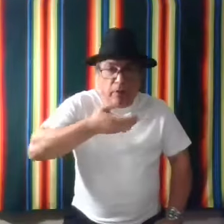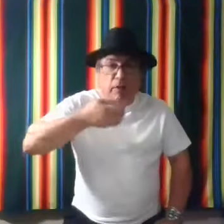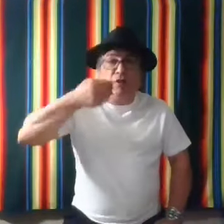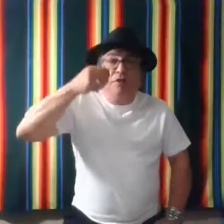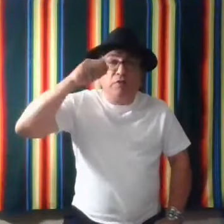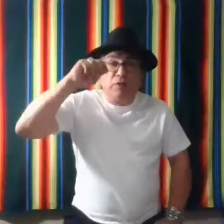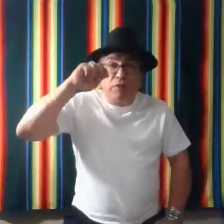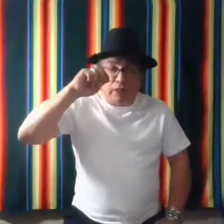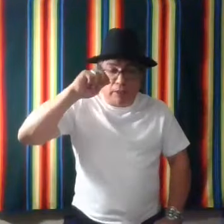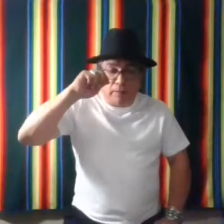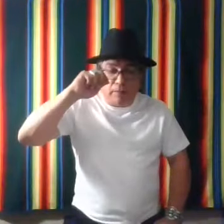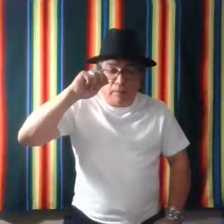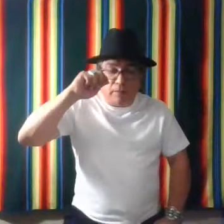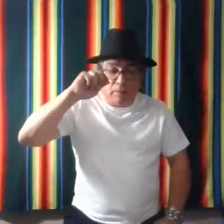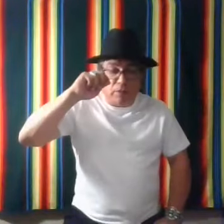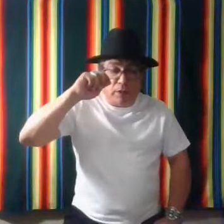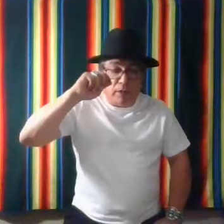This is for drink. Okay.